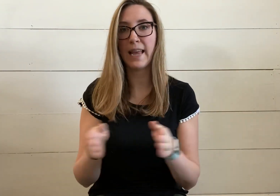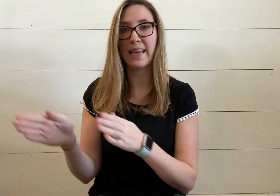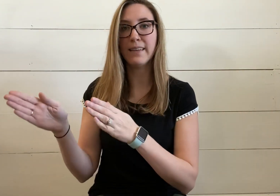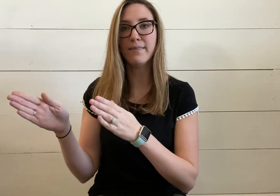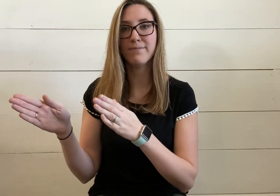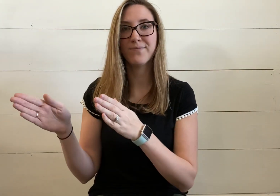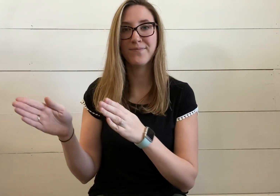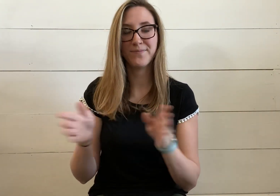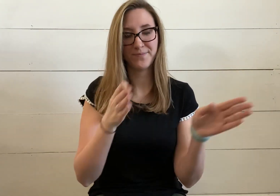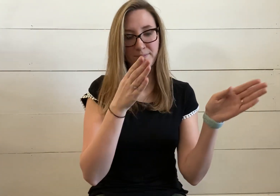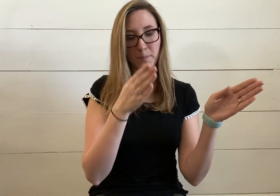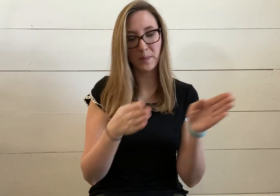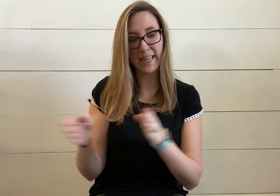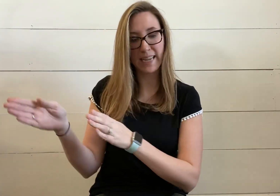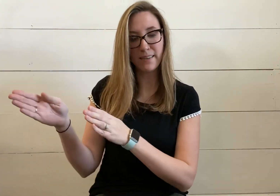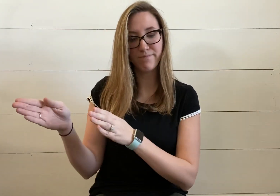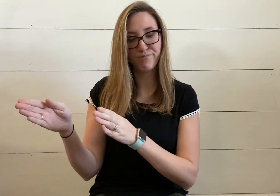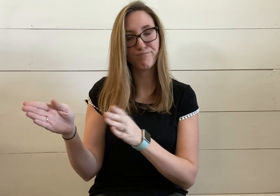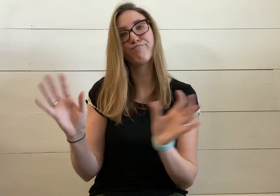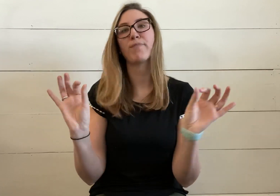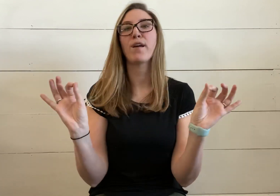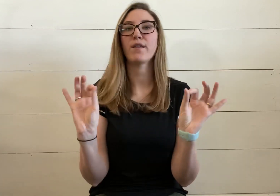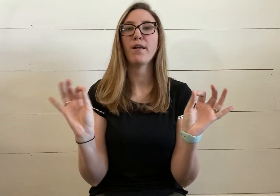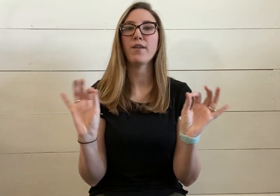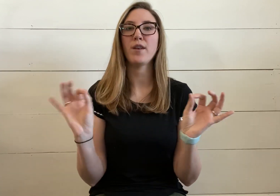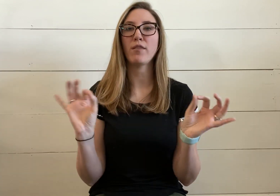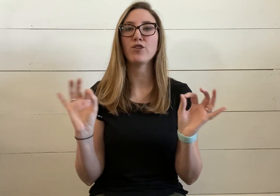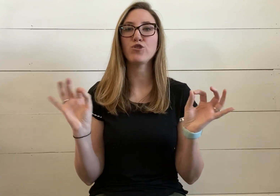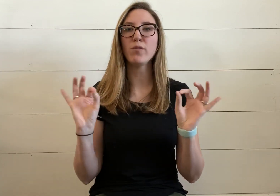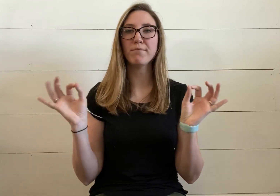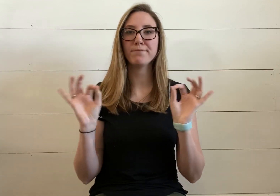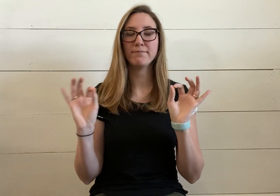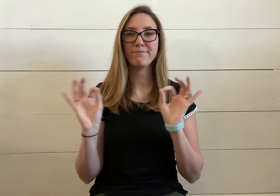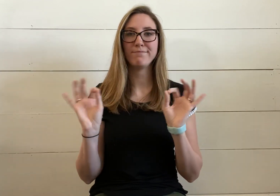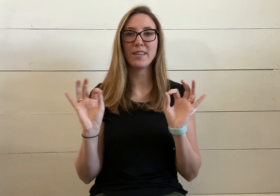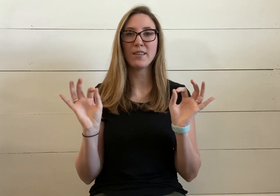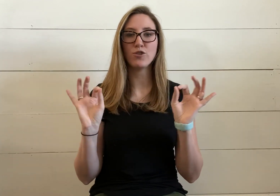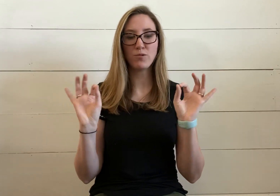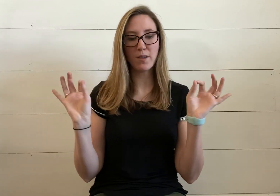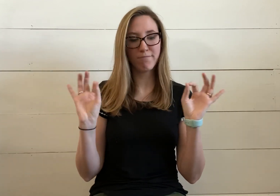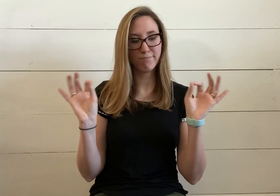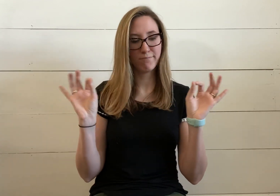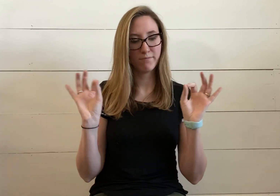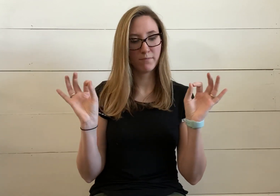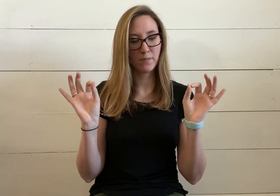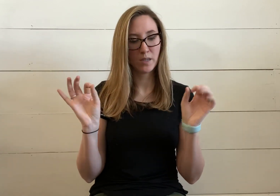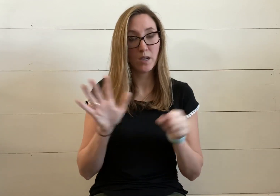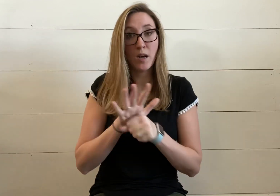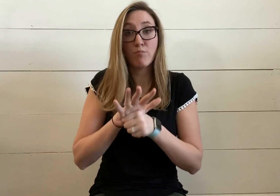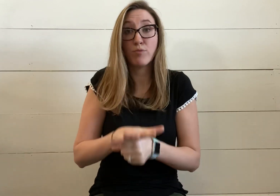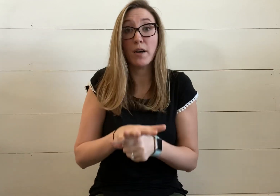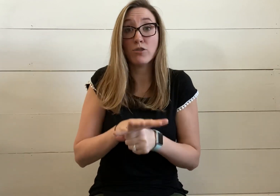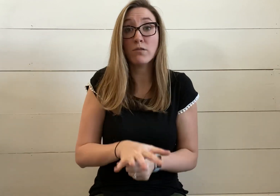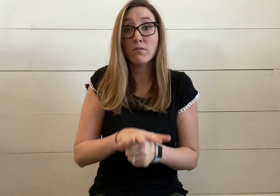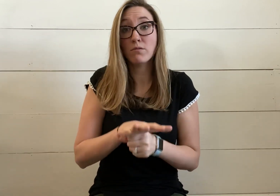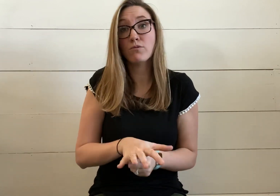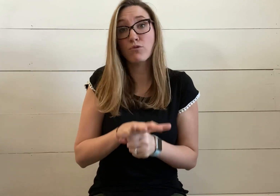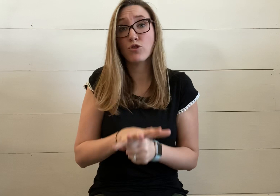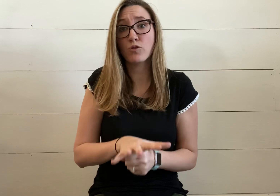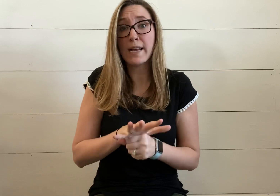plan, plan, nothing to it, nothing to it, pressure, stress,